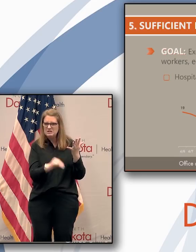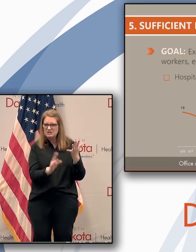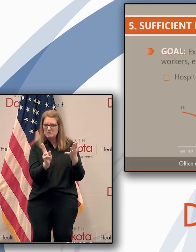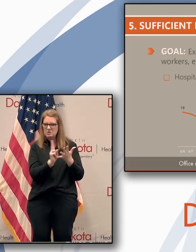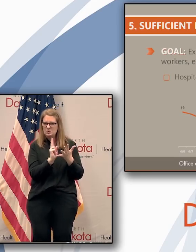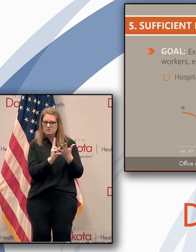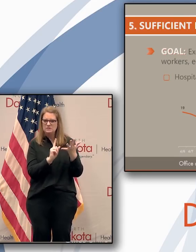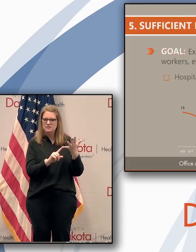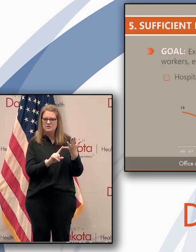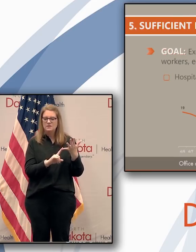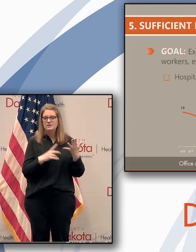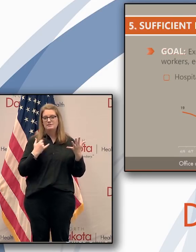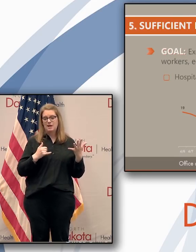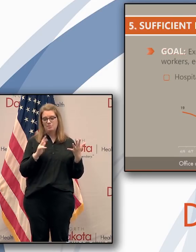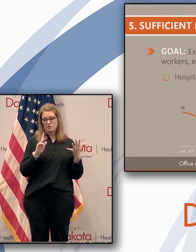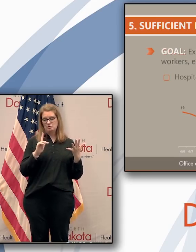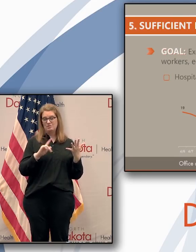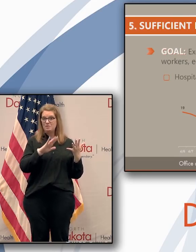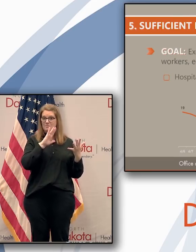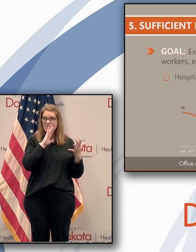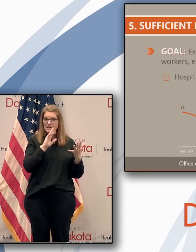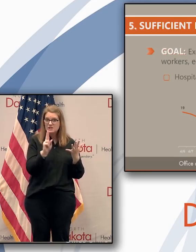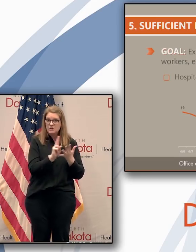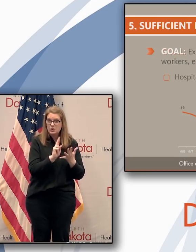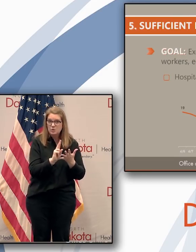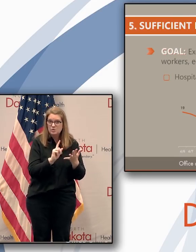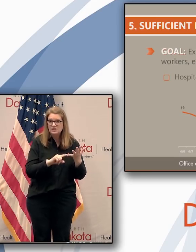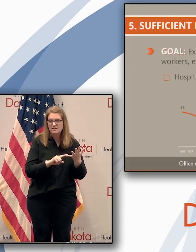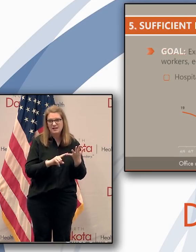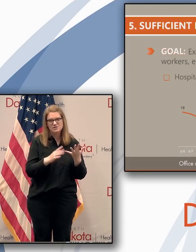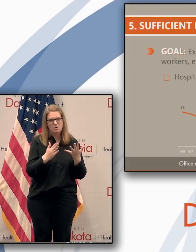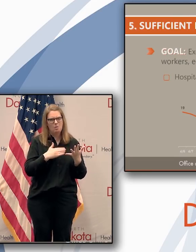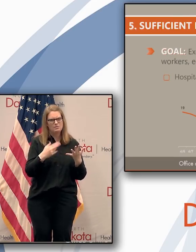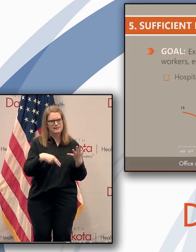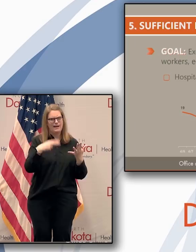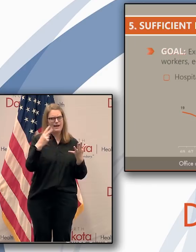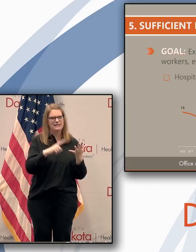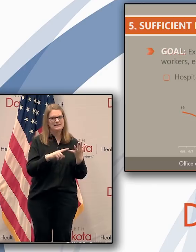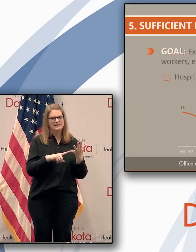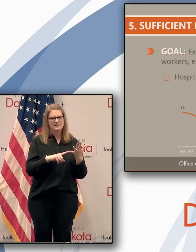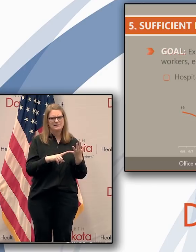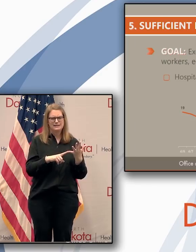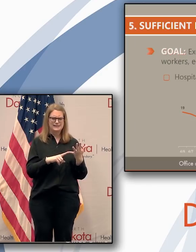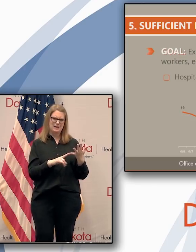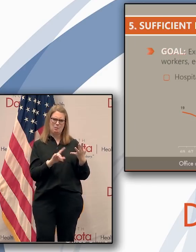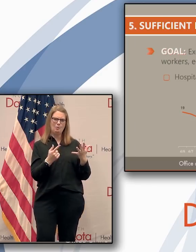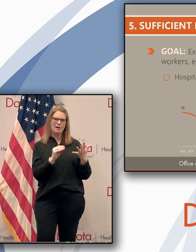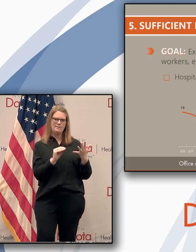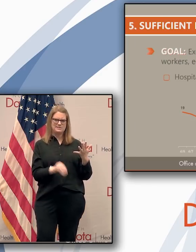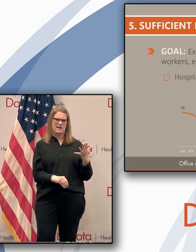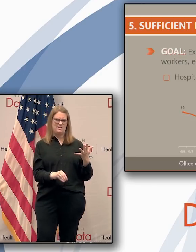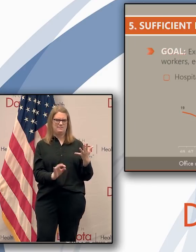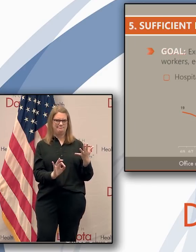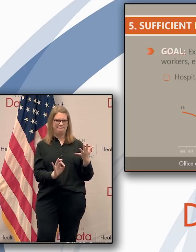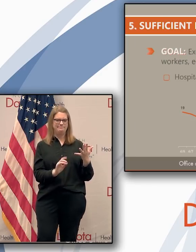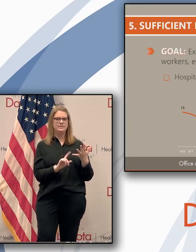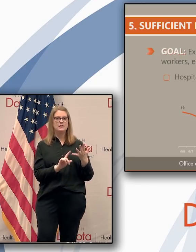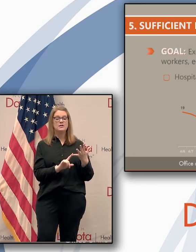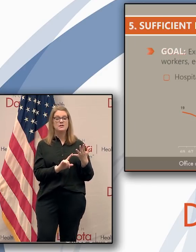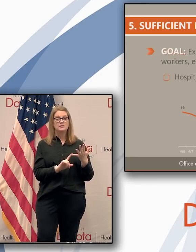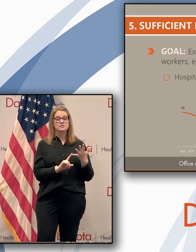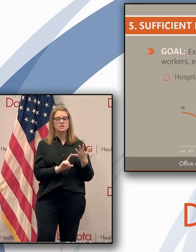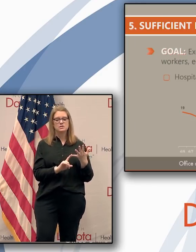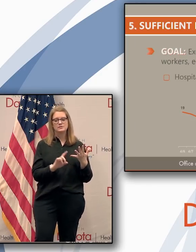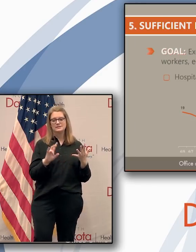even with 23 beds being used today, which is a near high, that still is like 1% of our capacity. Only